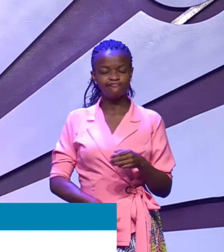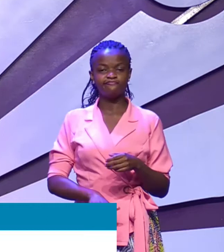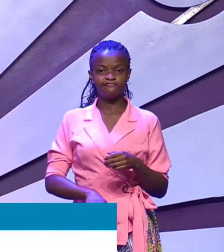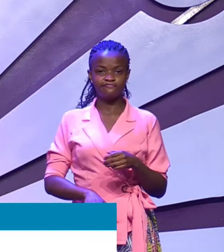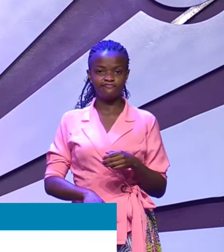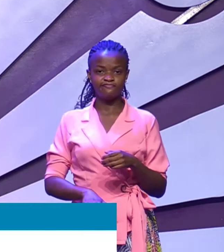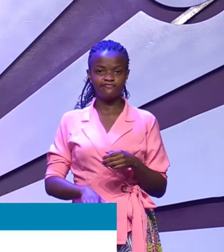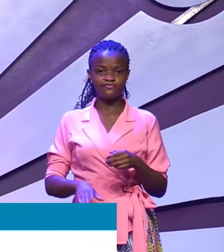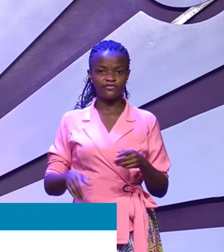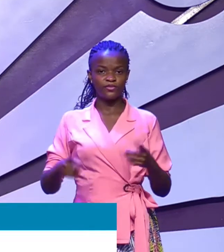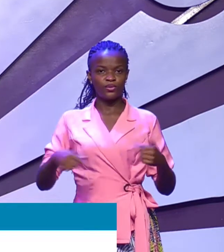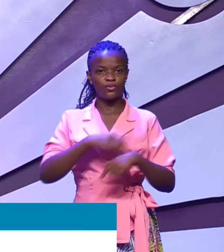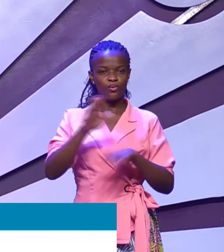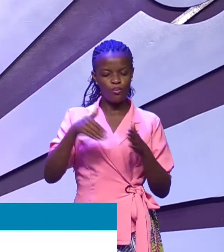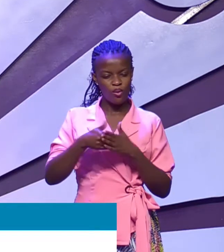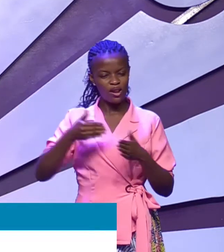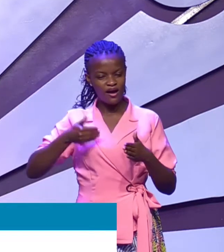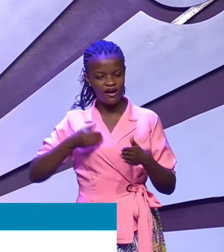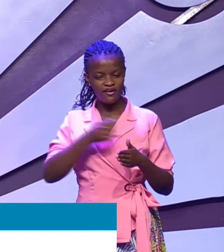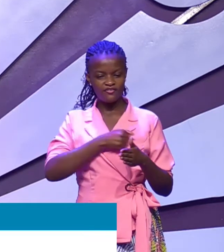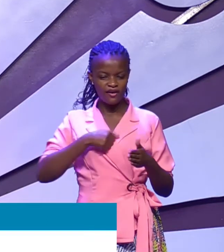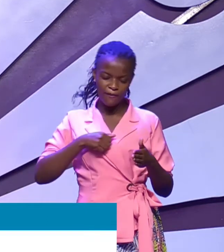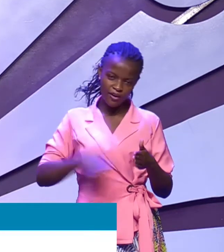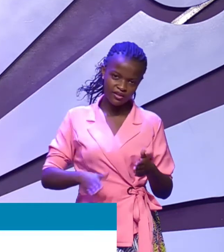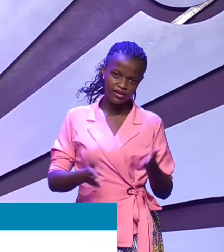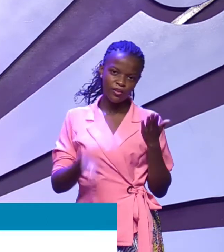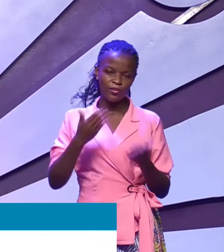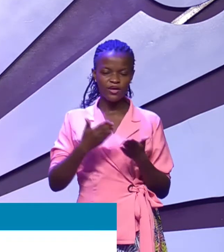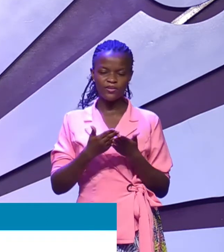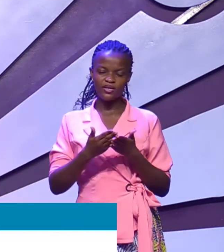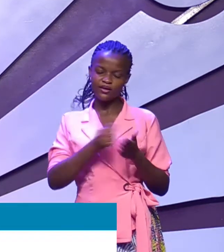All of us have a mother or at least we have had one.